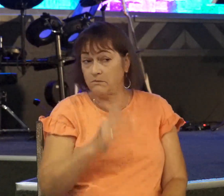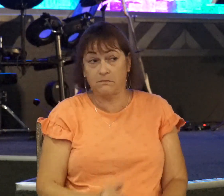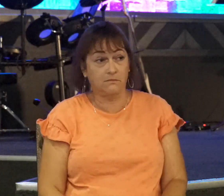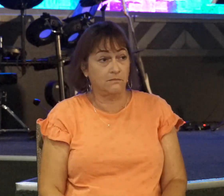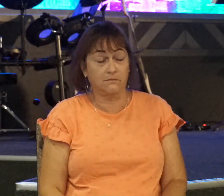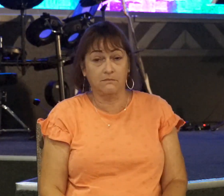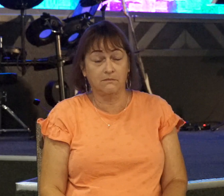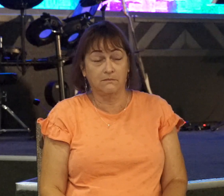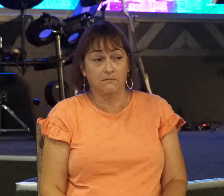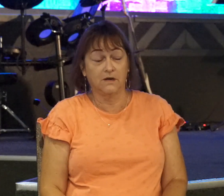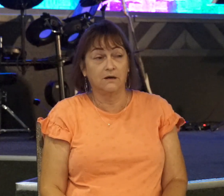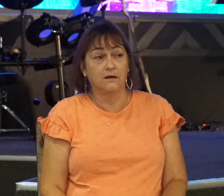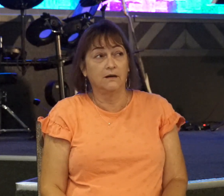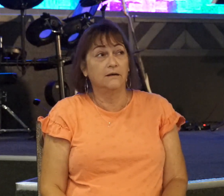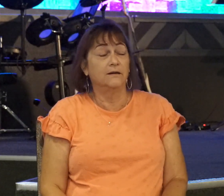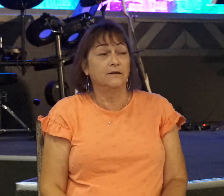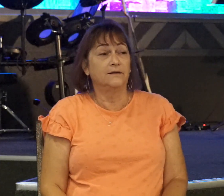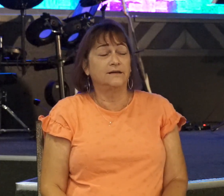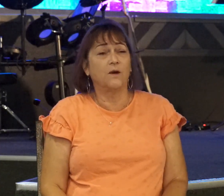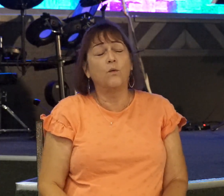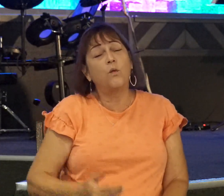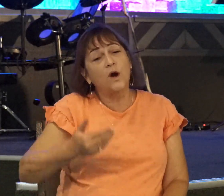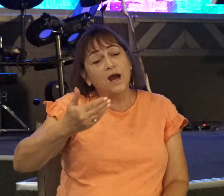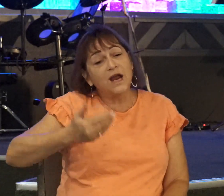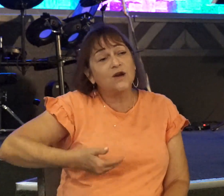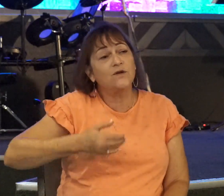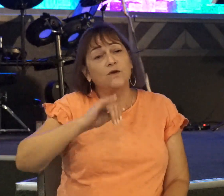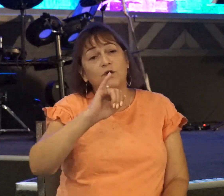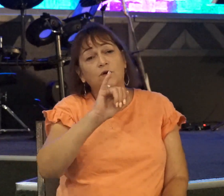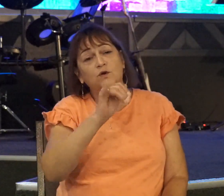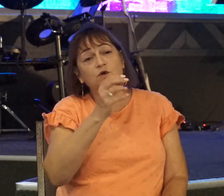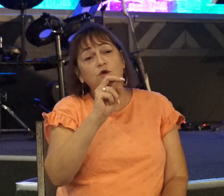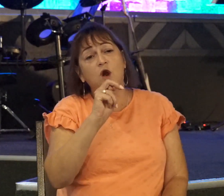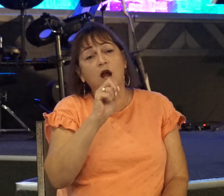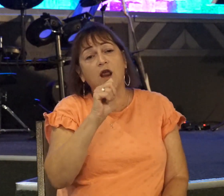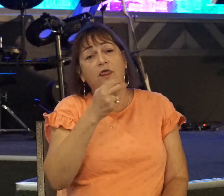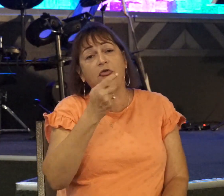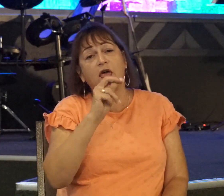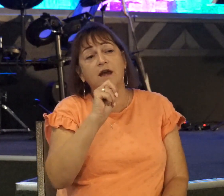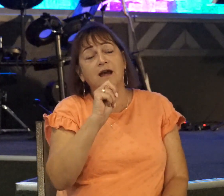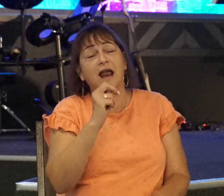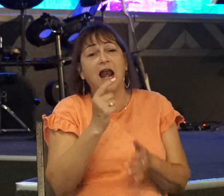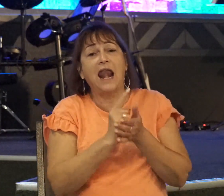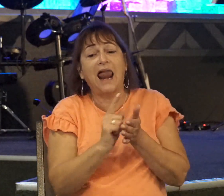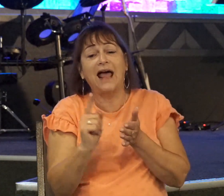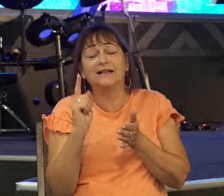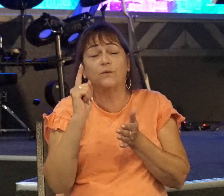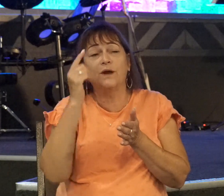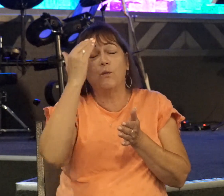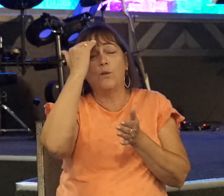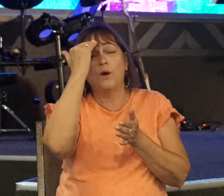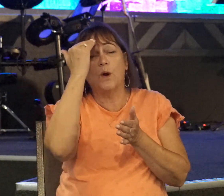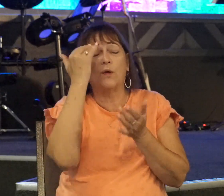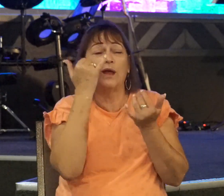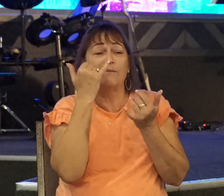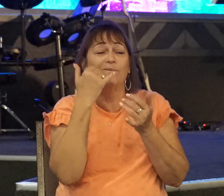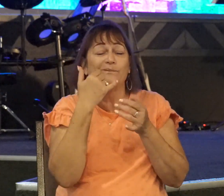So we were introduced to Jonathan last week, right? We learned, as verse 1 here tells us, that this was